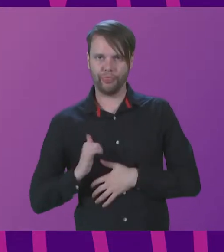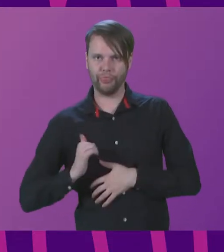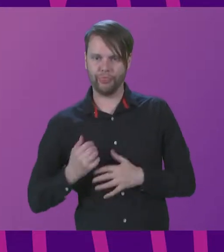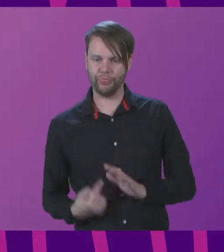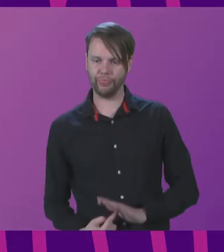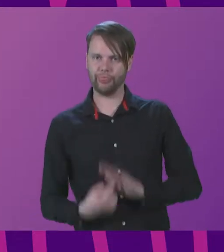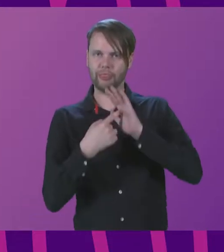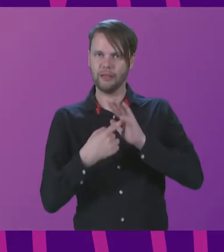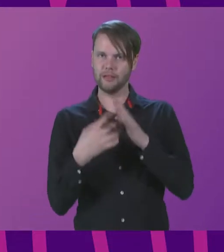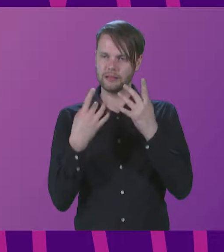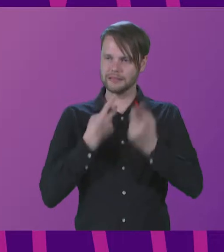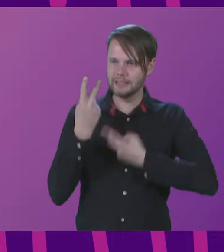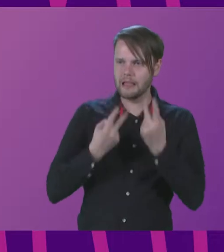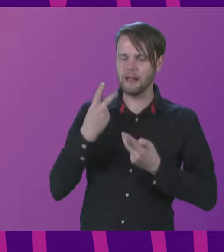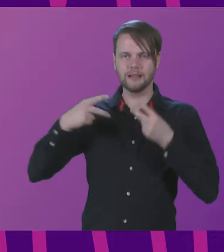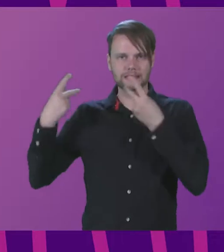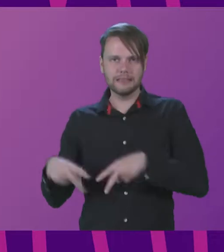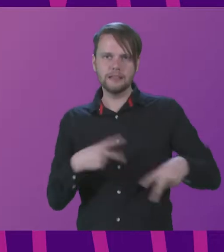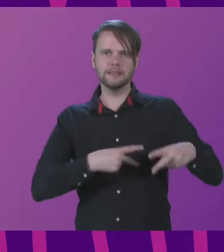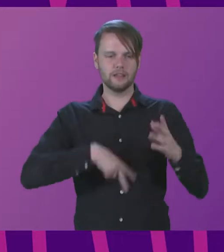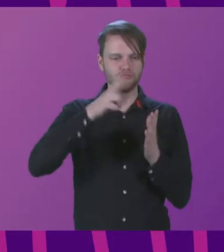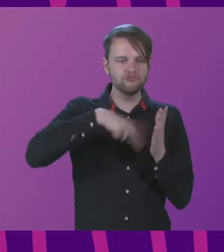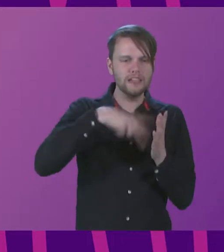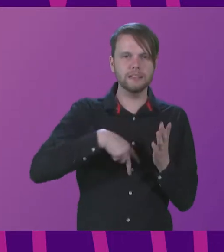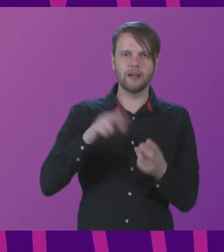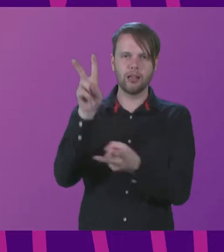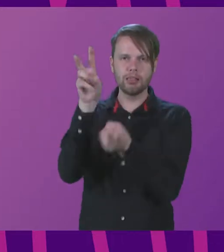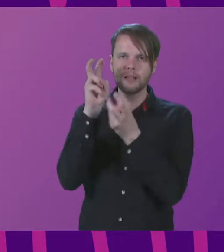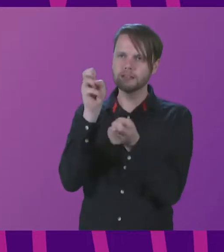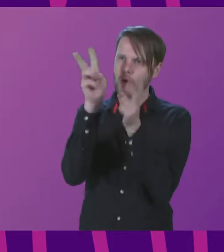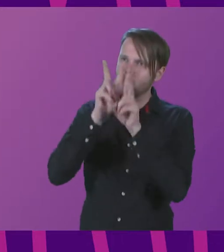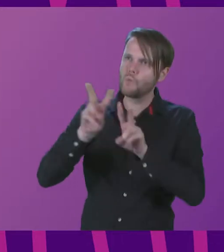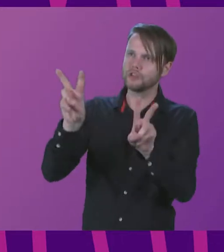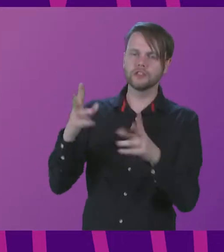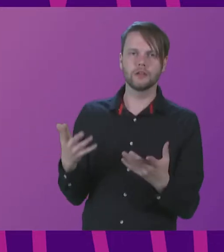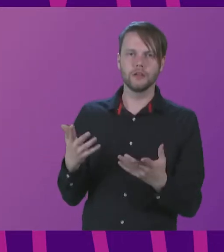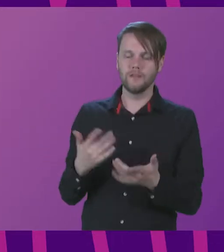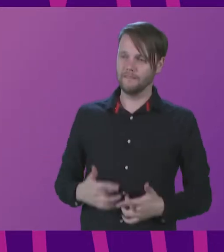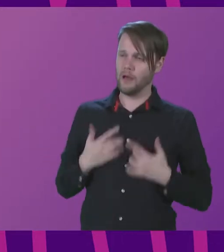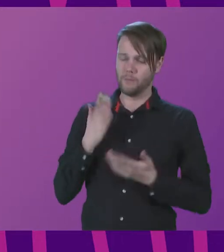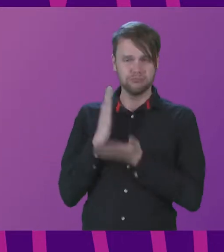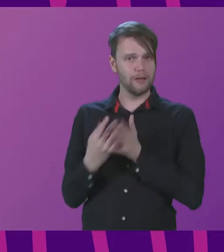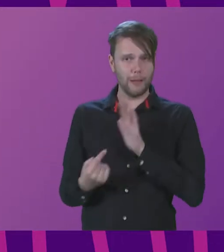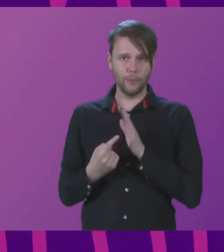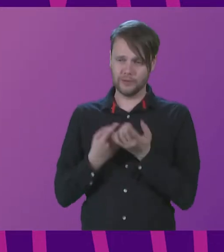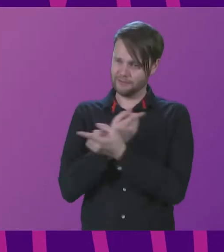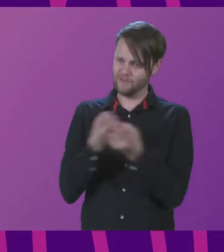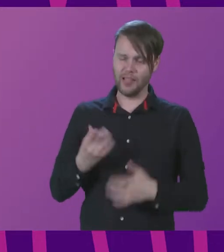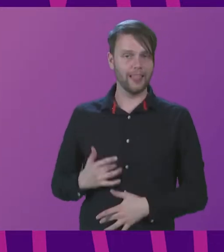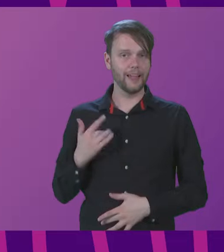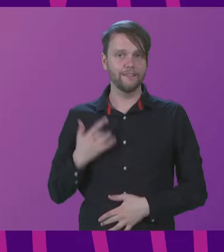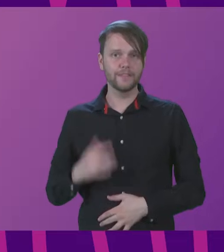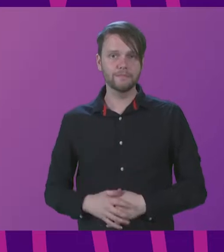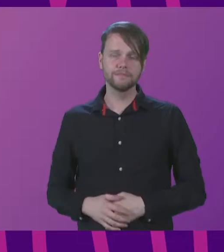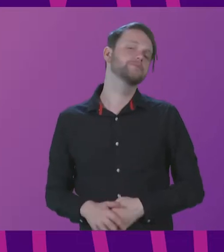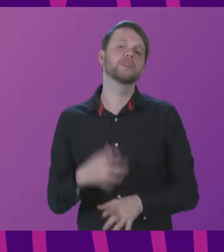important singing and dancing and reading and listening and watching was in people's lives. And speaking to